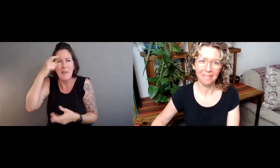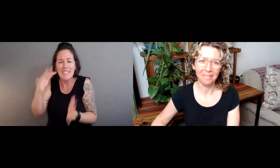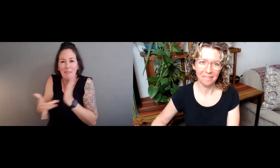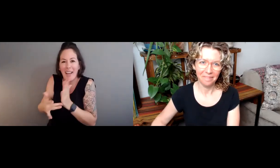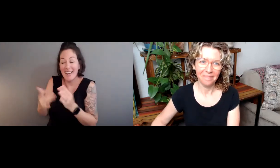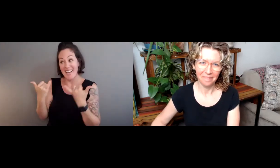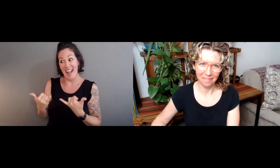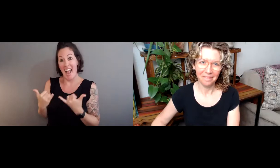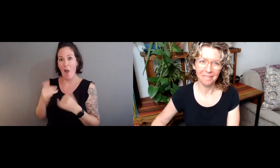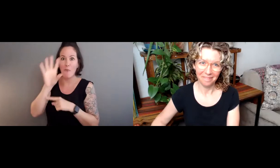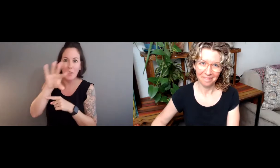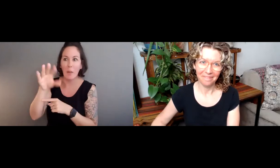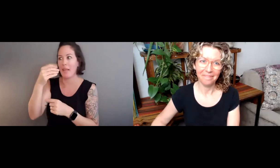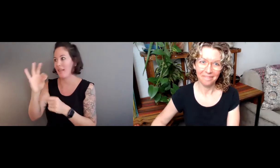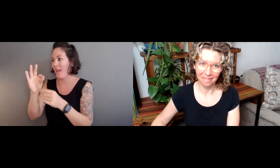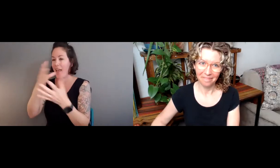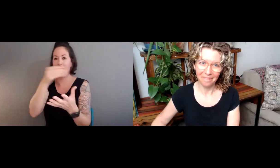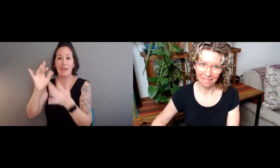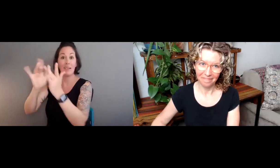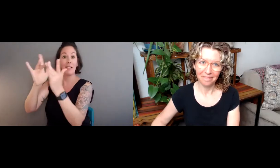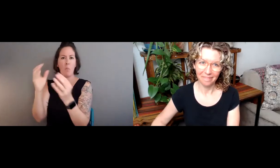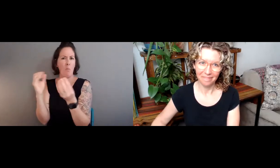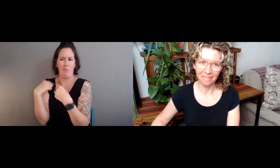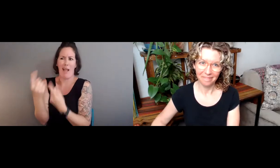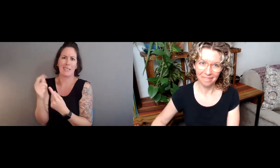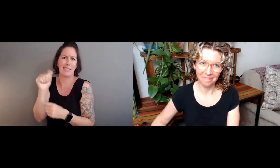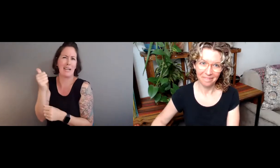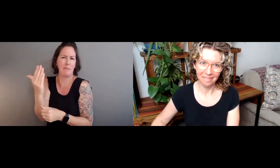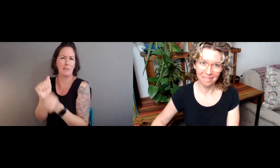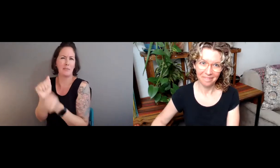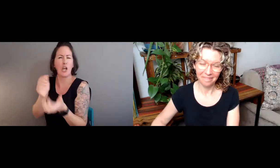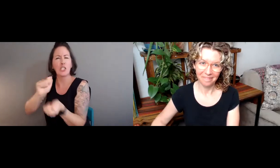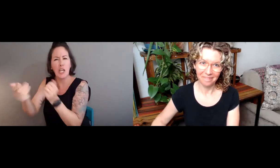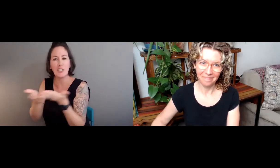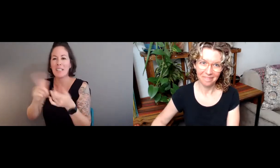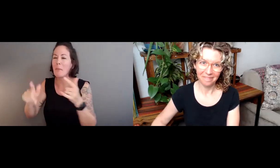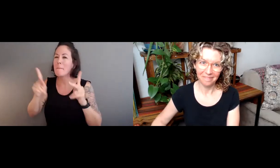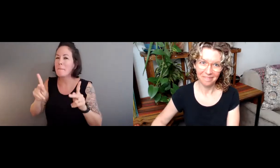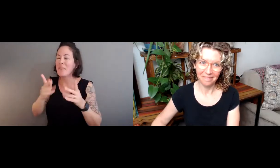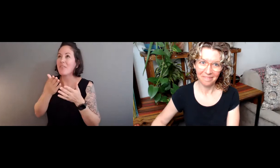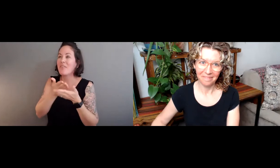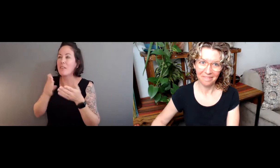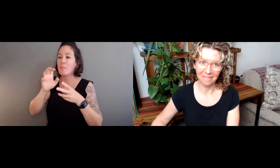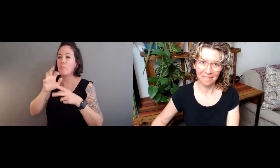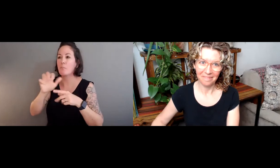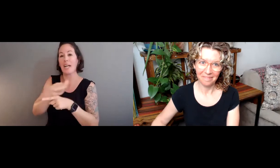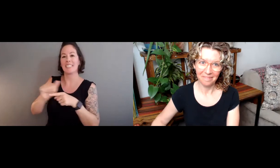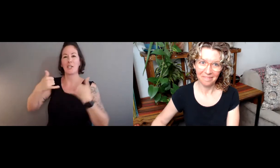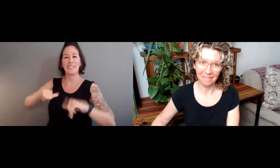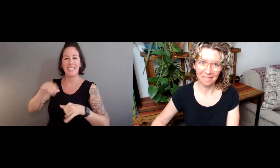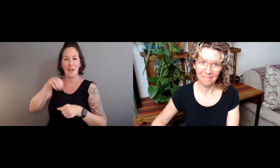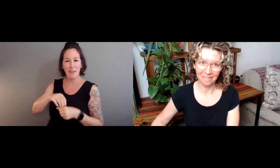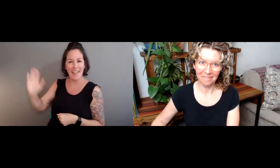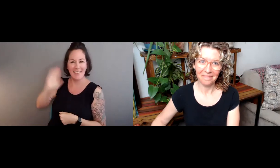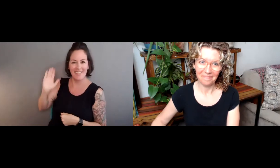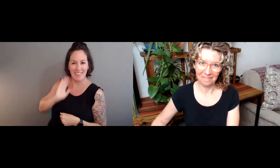Most sign language resources out there, again, because of the limitation of technology, and now with filming and cloud-based services, are starting to